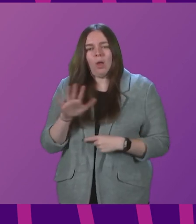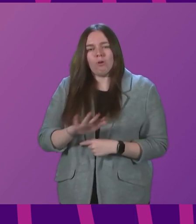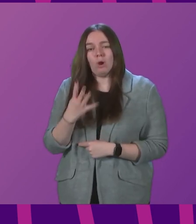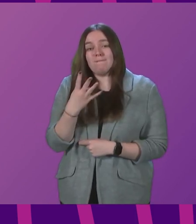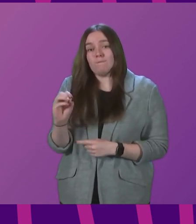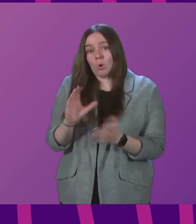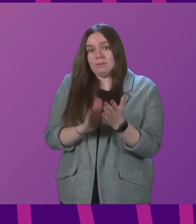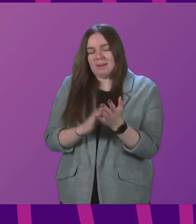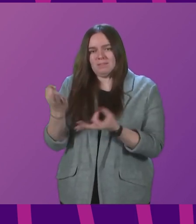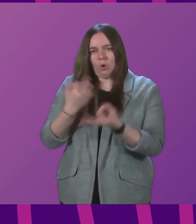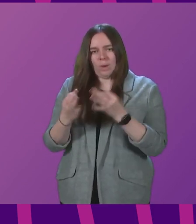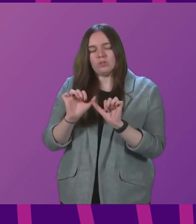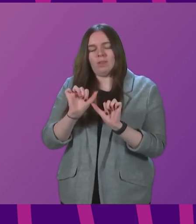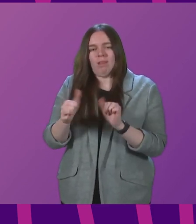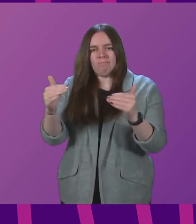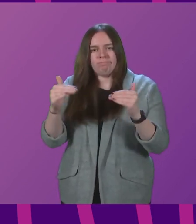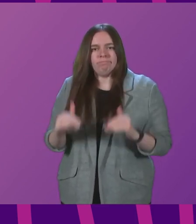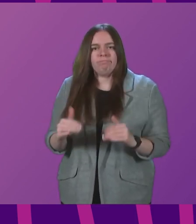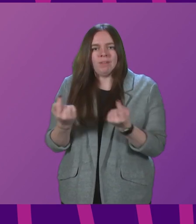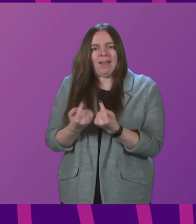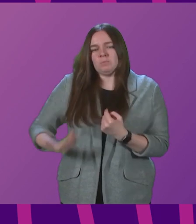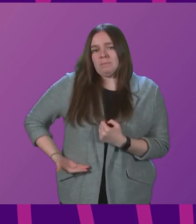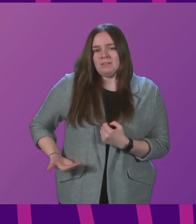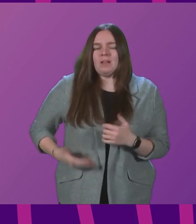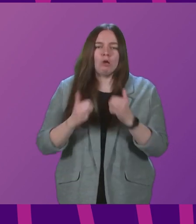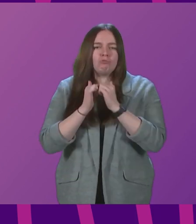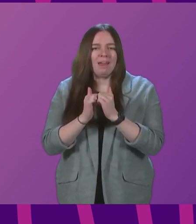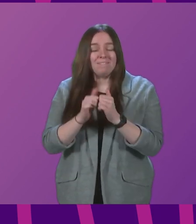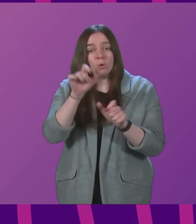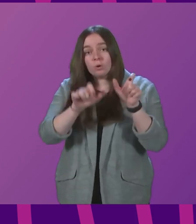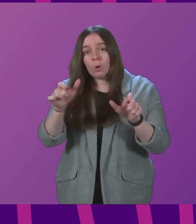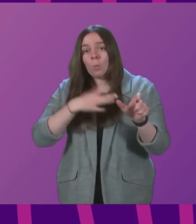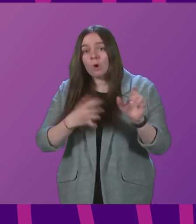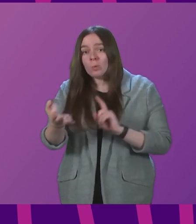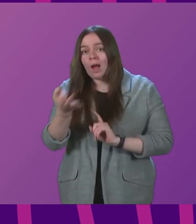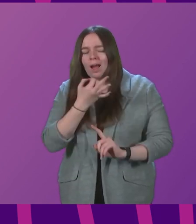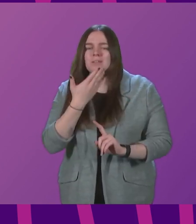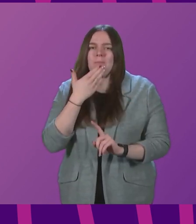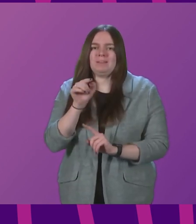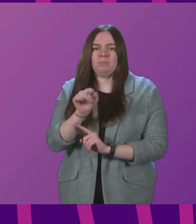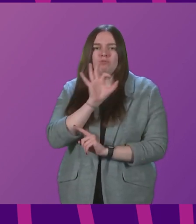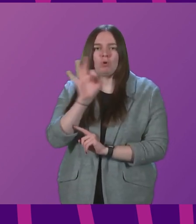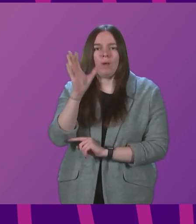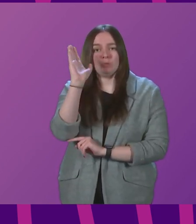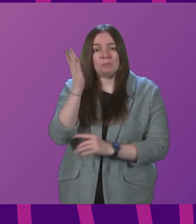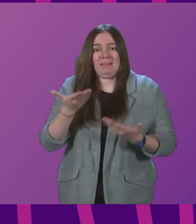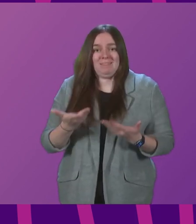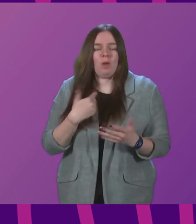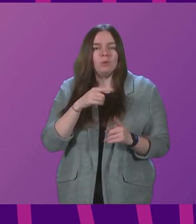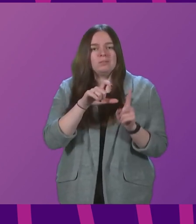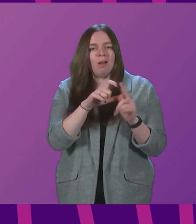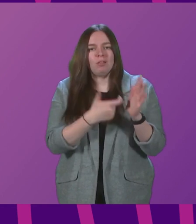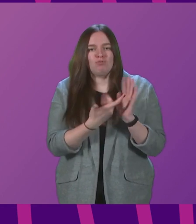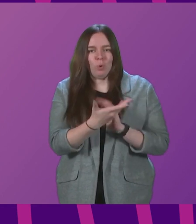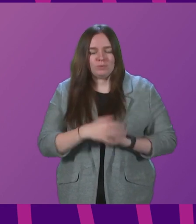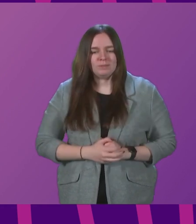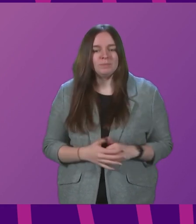after which we will move on to the next item of business. And I would be grateful of members who wish to ask a question where to press the request to speak buttons now. And I call Douglas Ross.